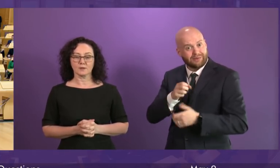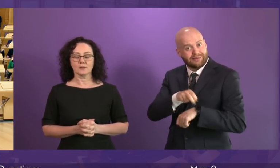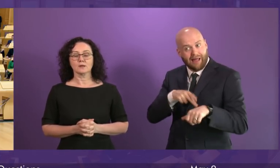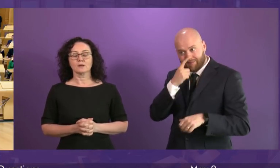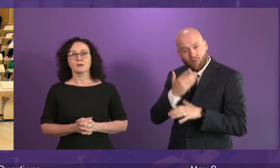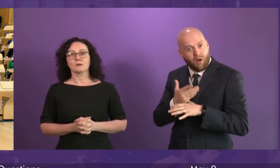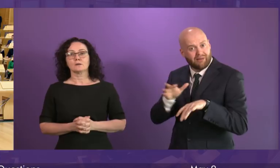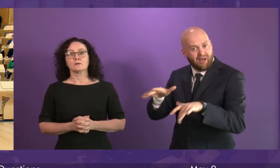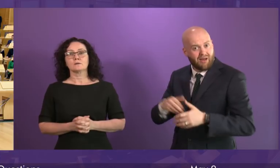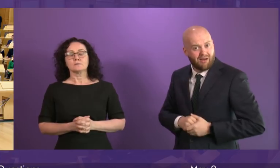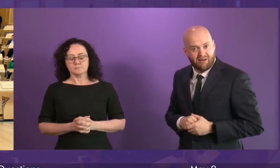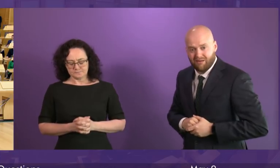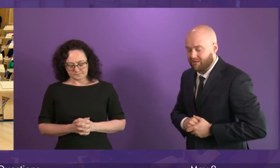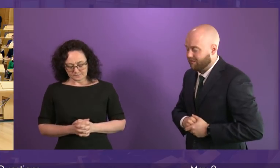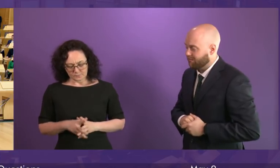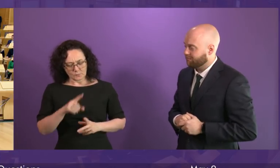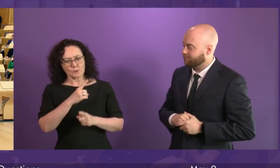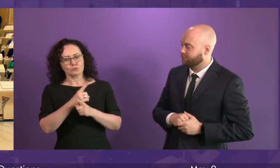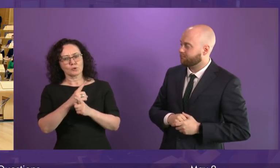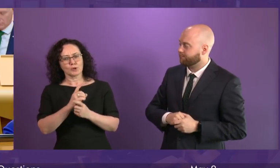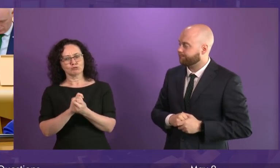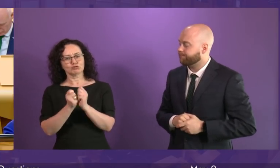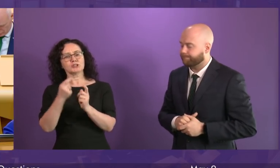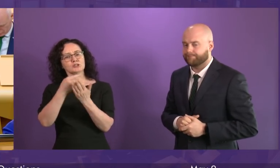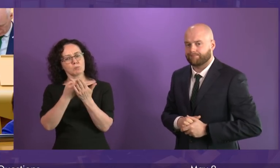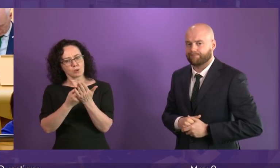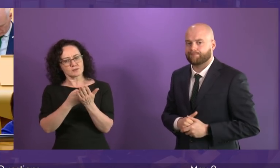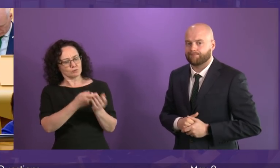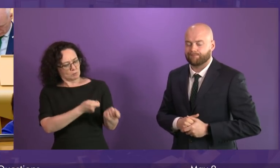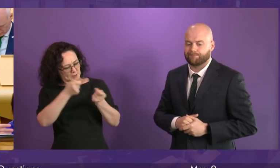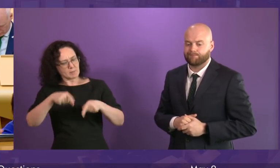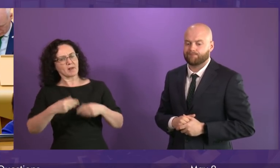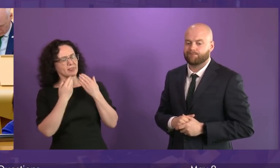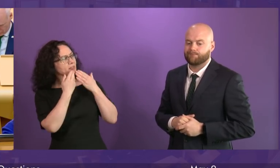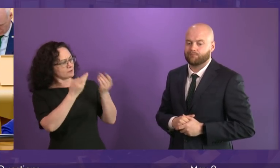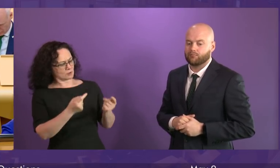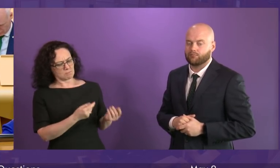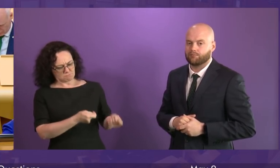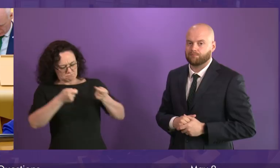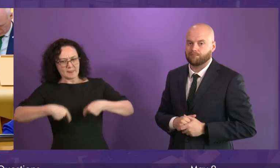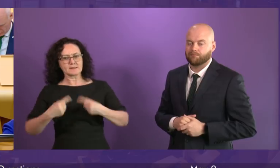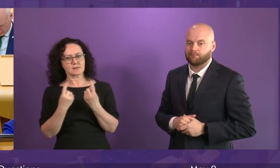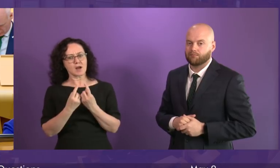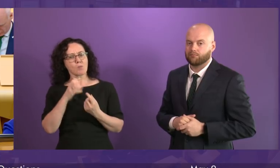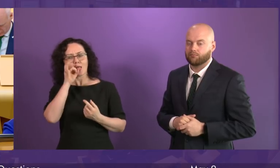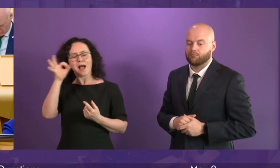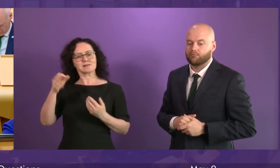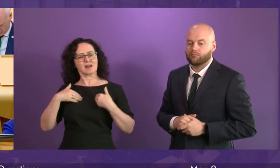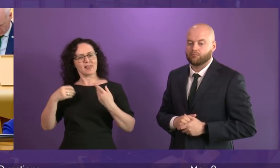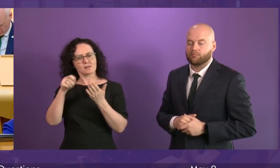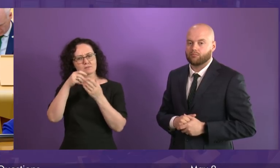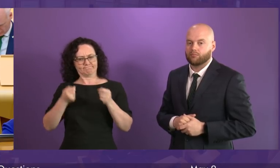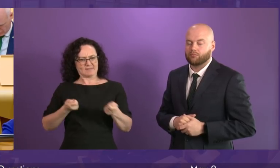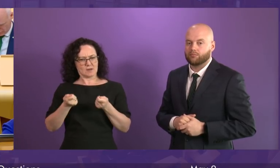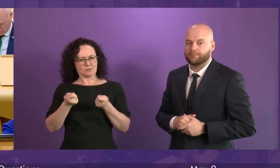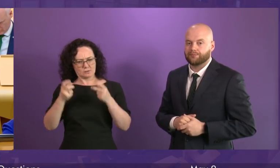Well, in terms of the change to policy that Christine Graham raises, I would thank you for raising this. I will ask the Health Secretary to look into that and see